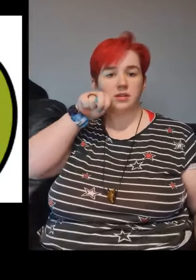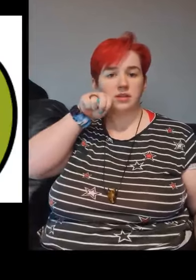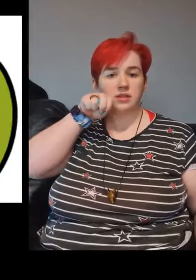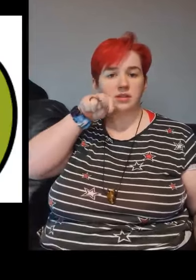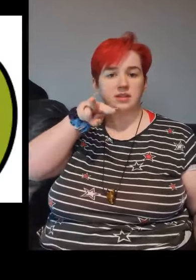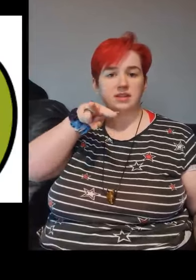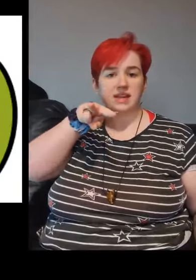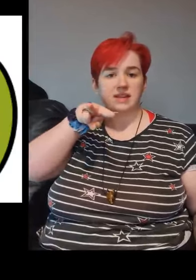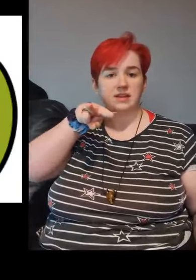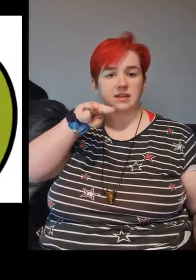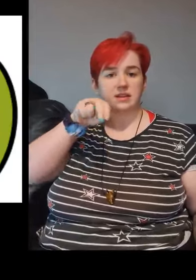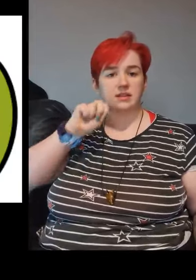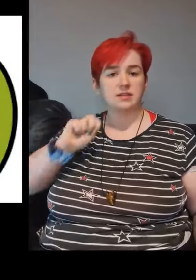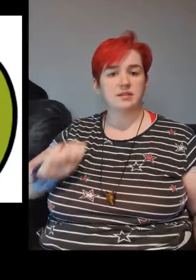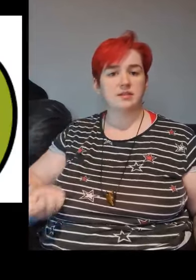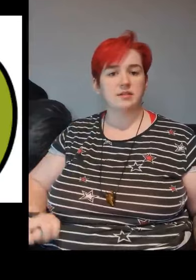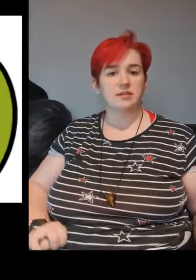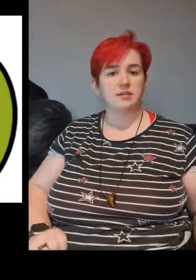snake